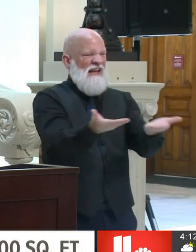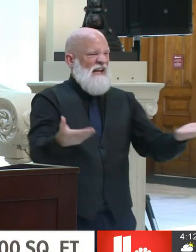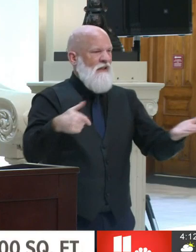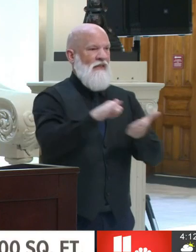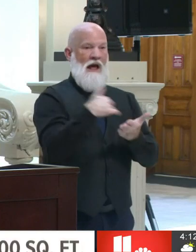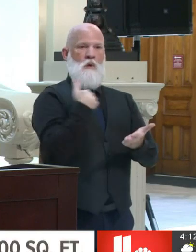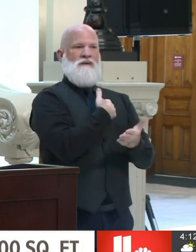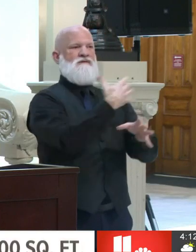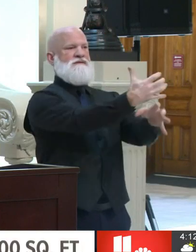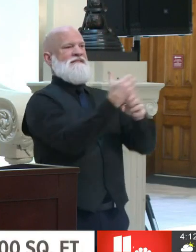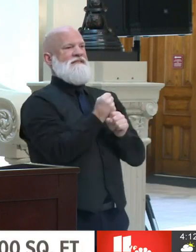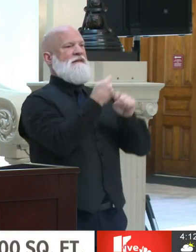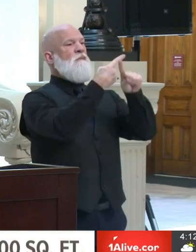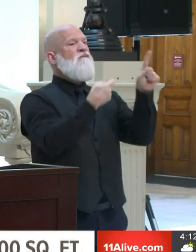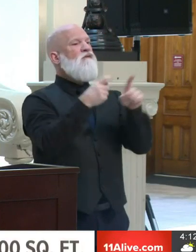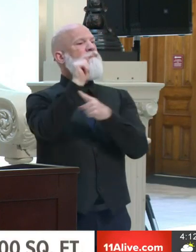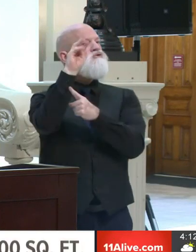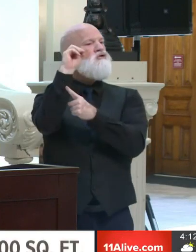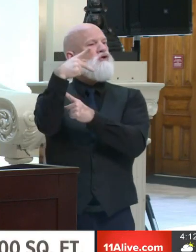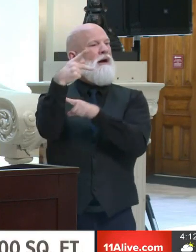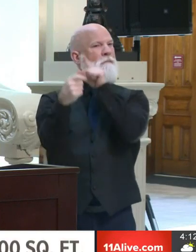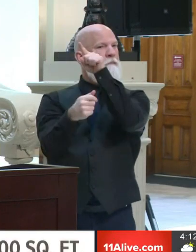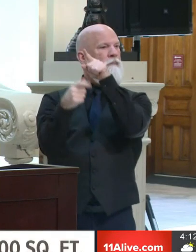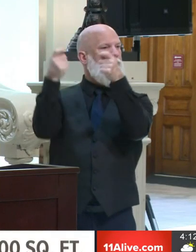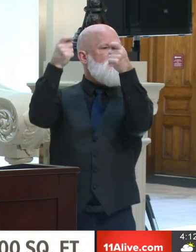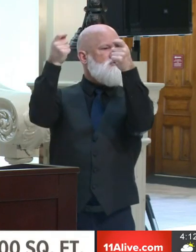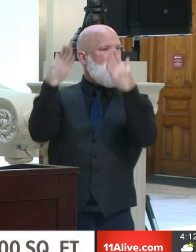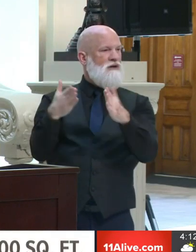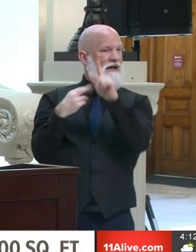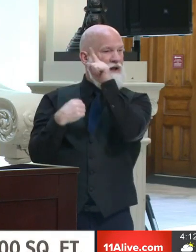administration, including our May shipment of testing supplies.